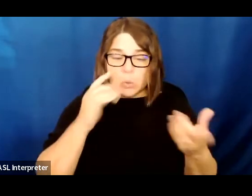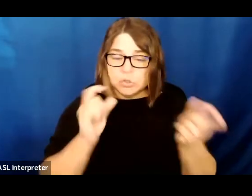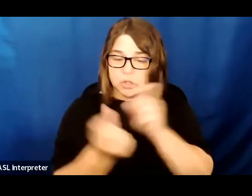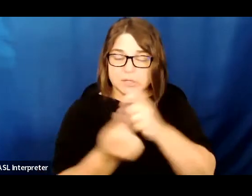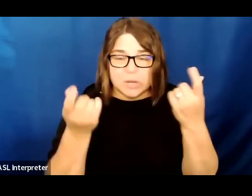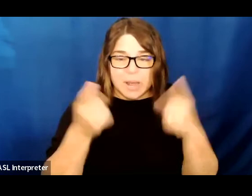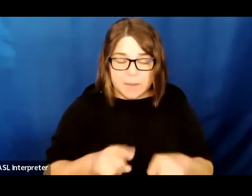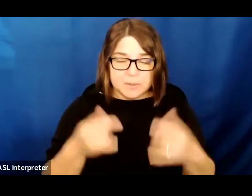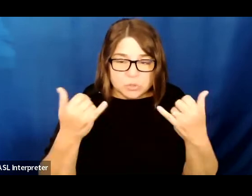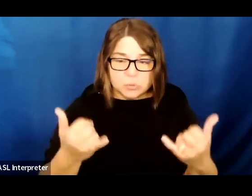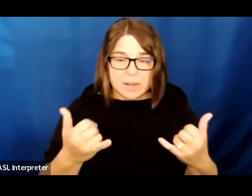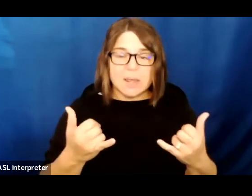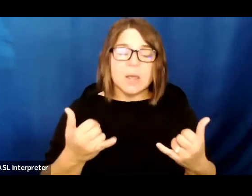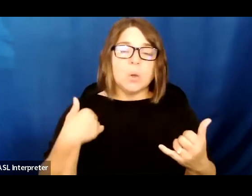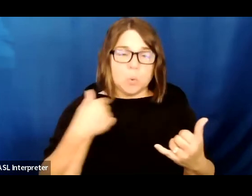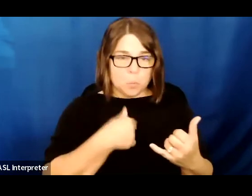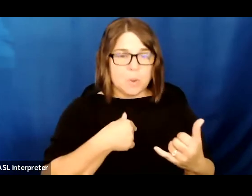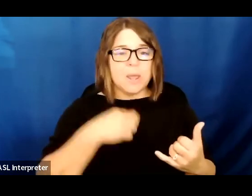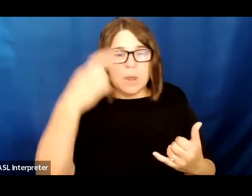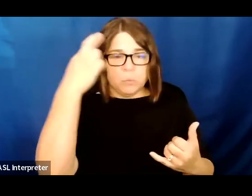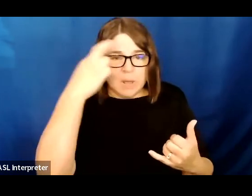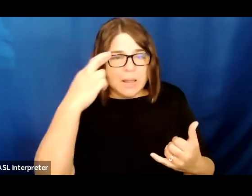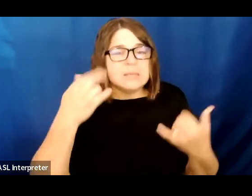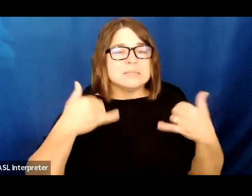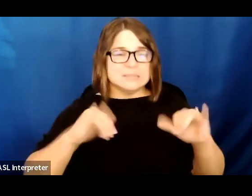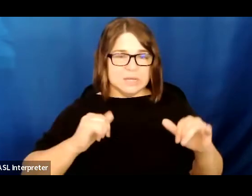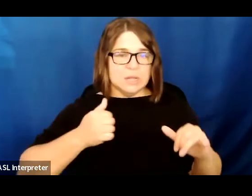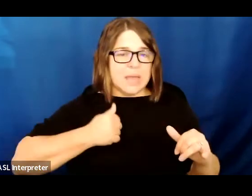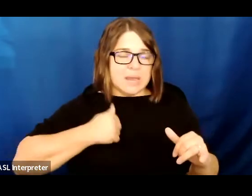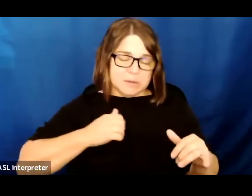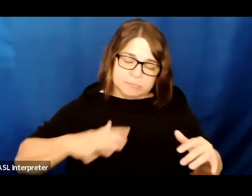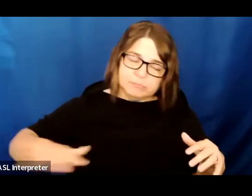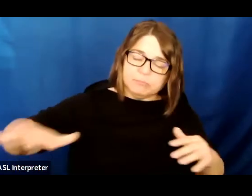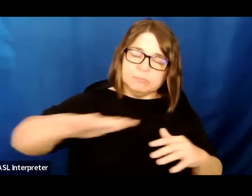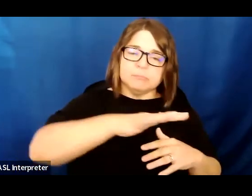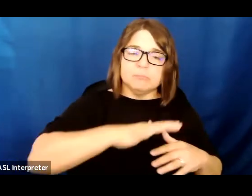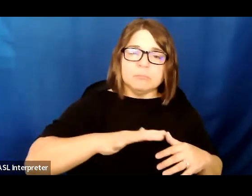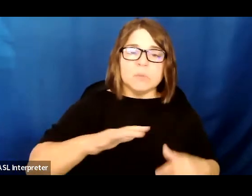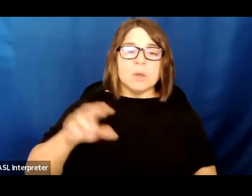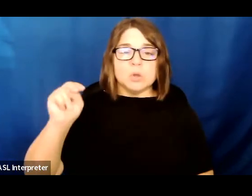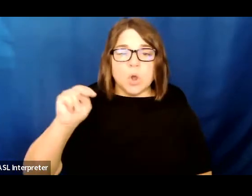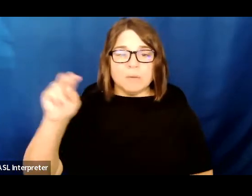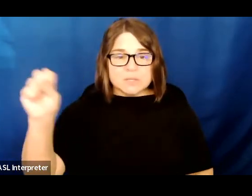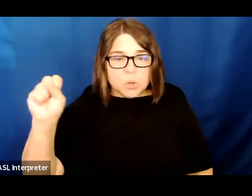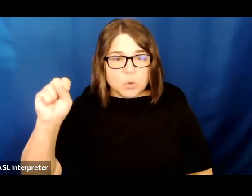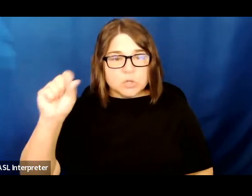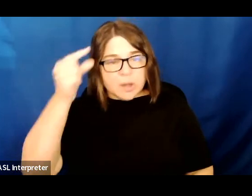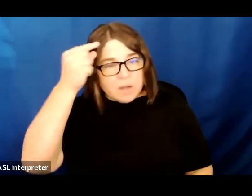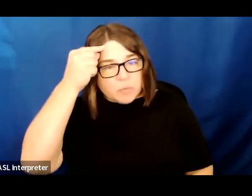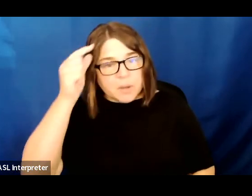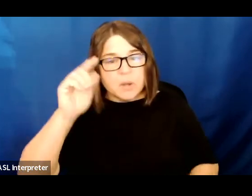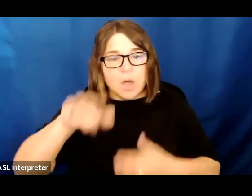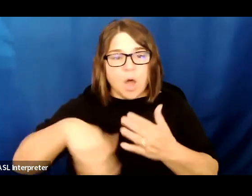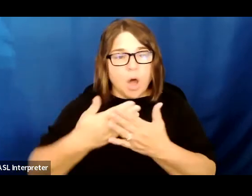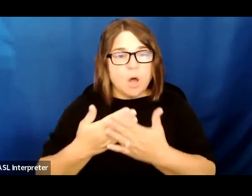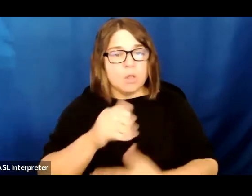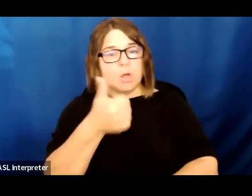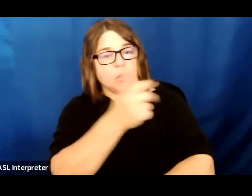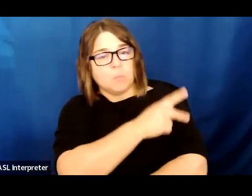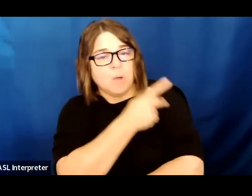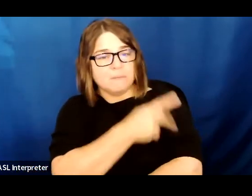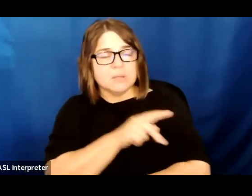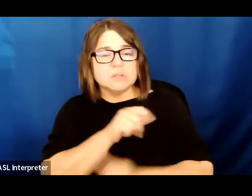conditions remain across Canada. I call upon the government of Nova Scotia and all other provinces to follow suit.